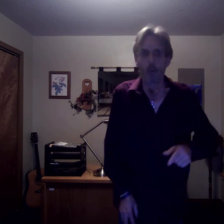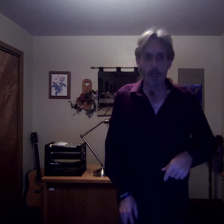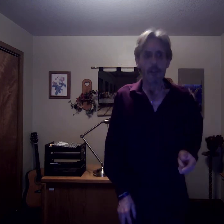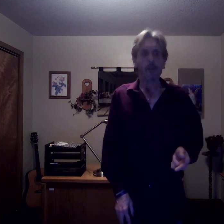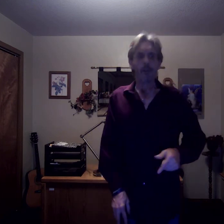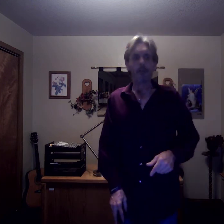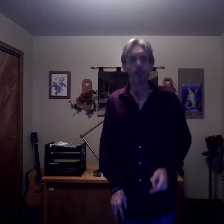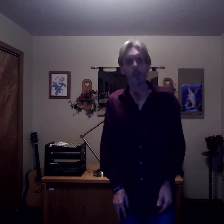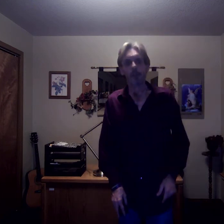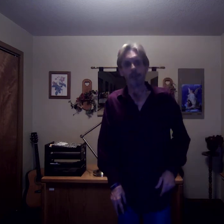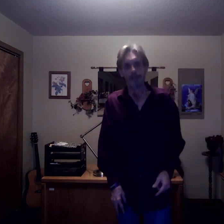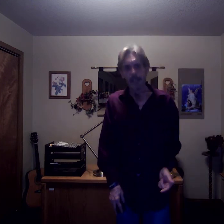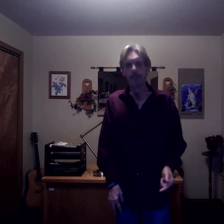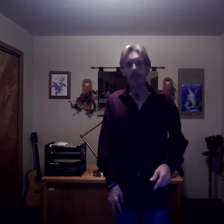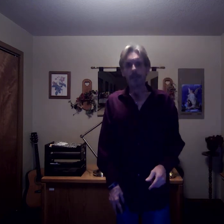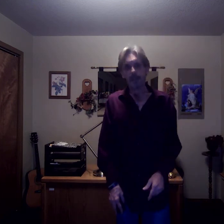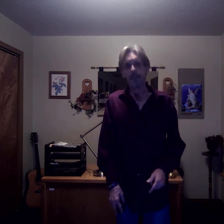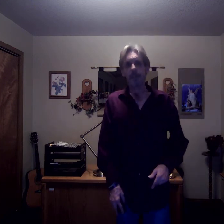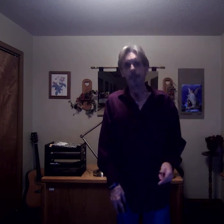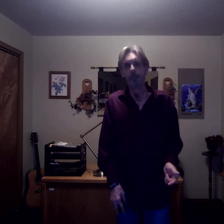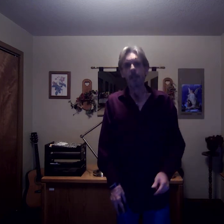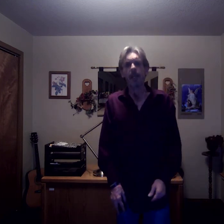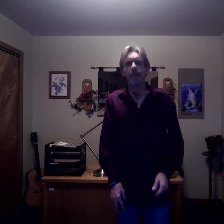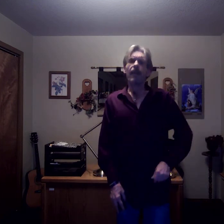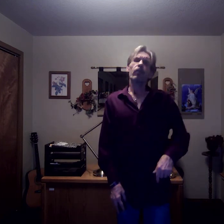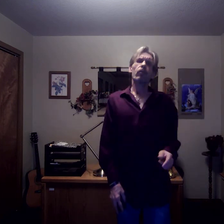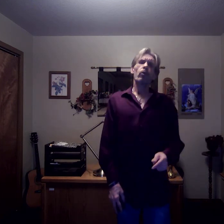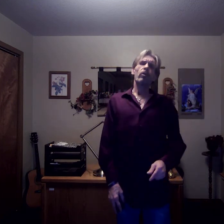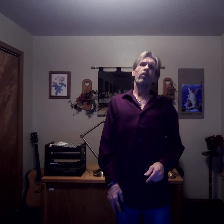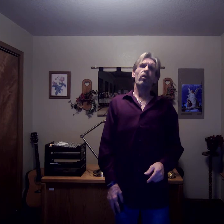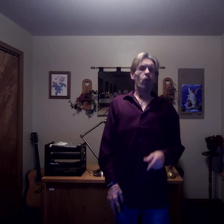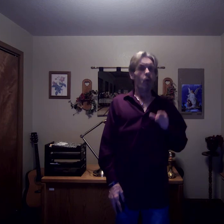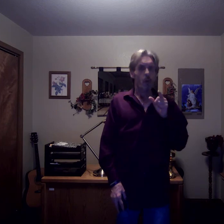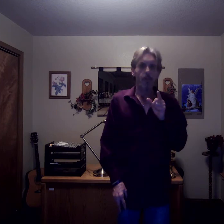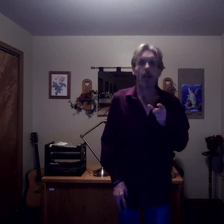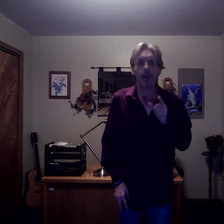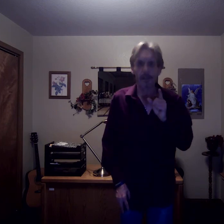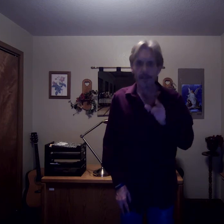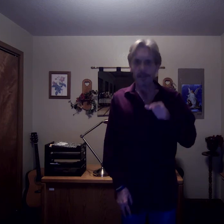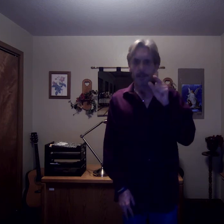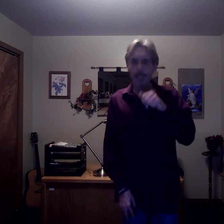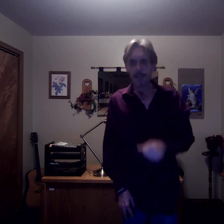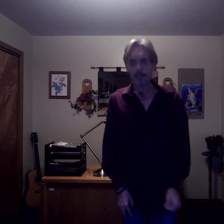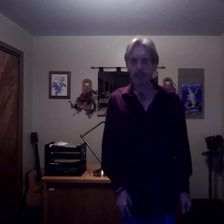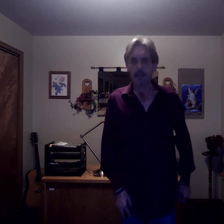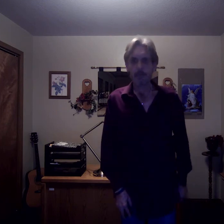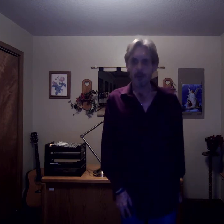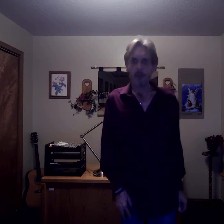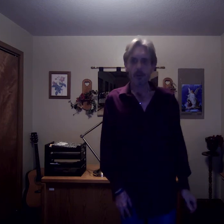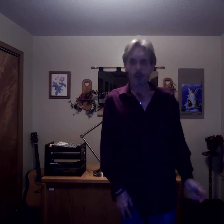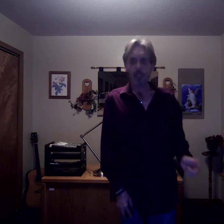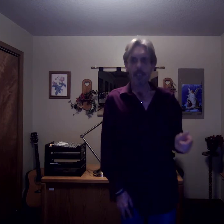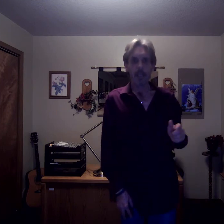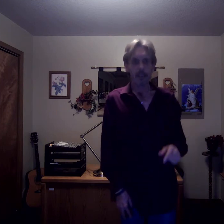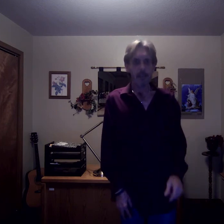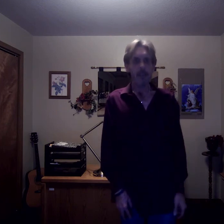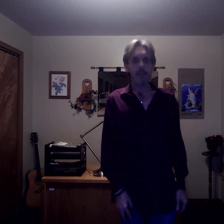writer Christopher Bergman states in this article that students who participate in music-related activities